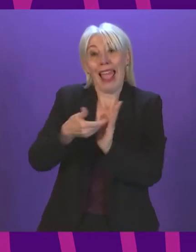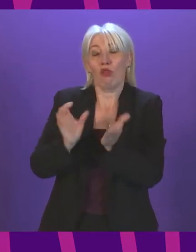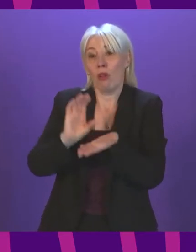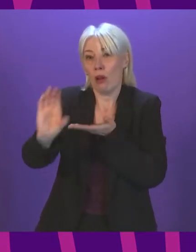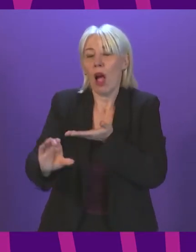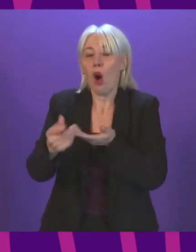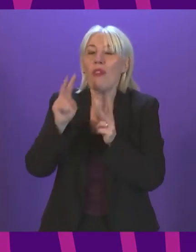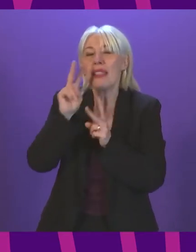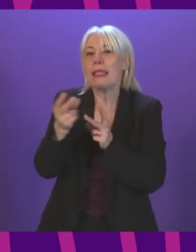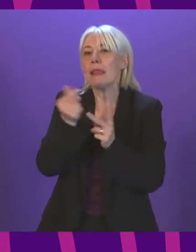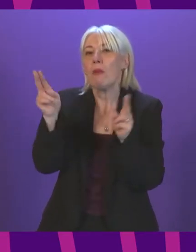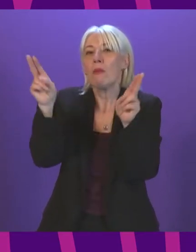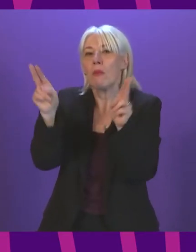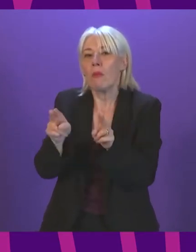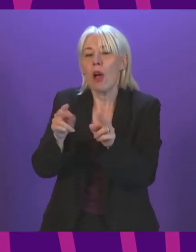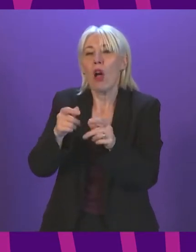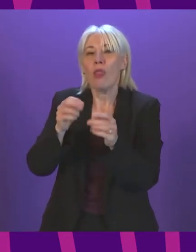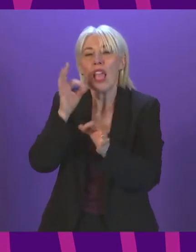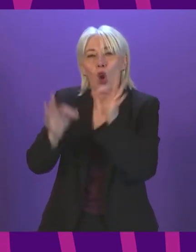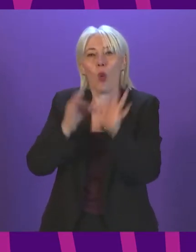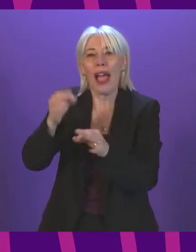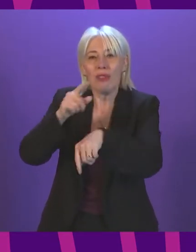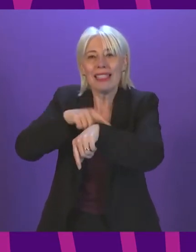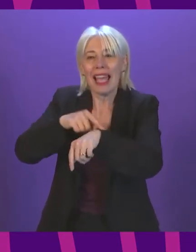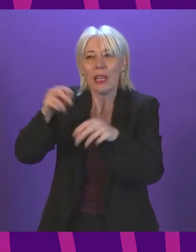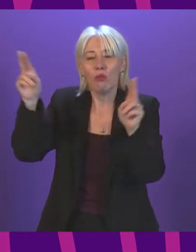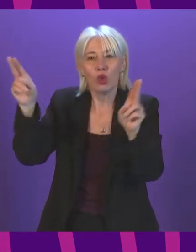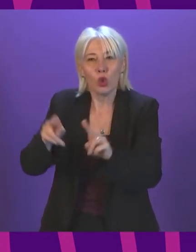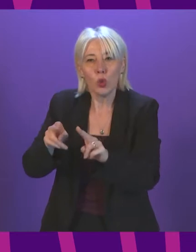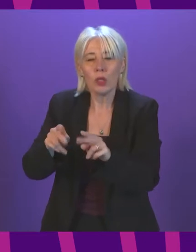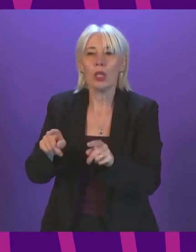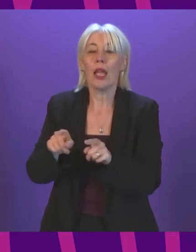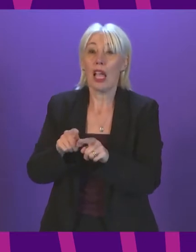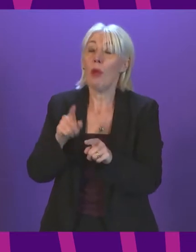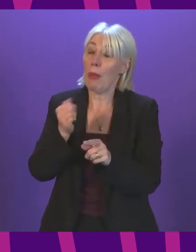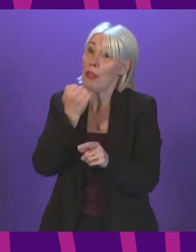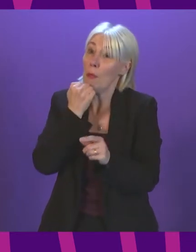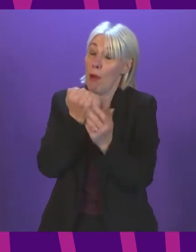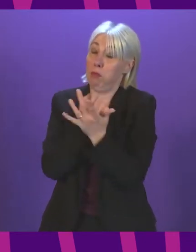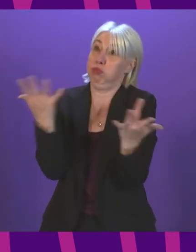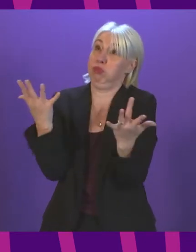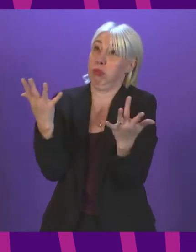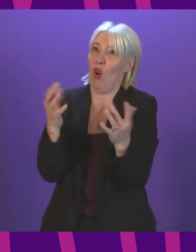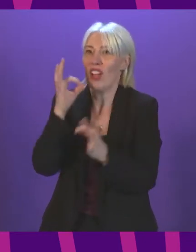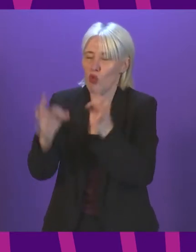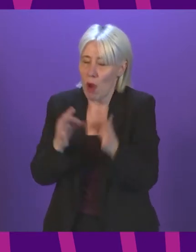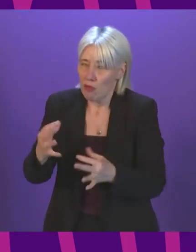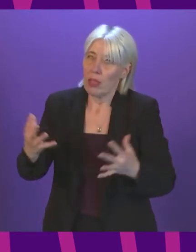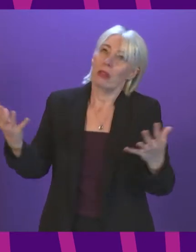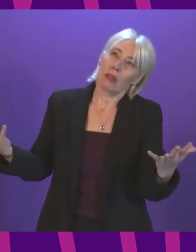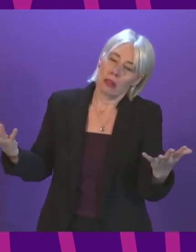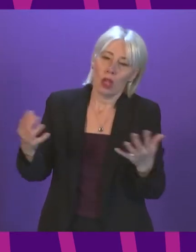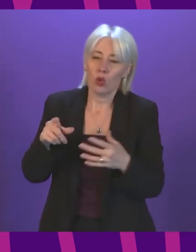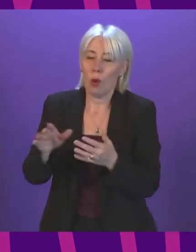And we have seen reductions in the length of inquiries. There has also been an increase in the number of inquiries over the course of recent years. And as that happens,